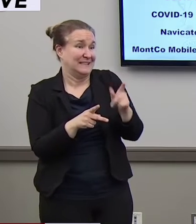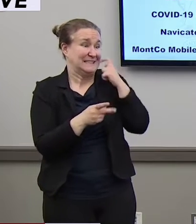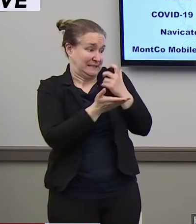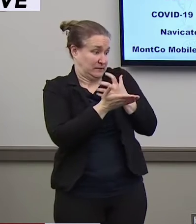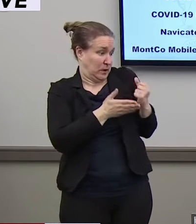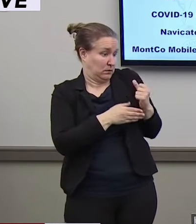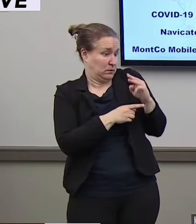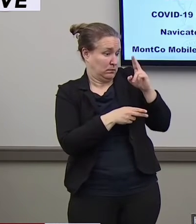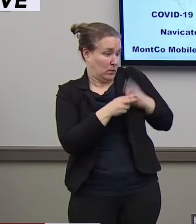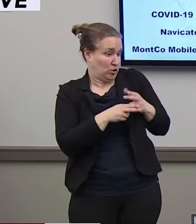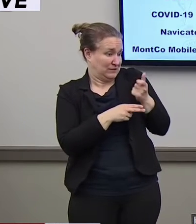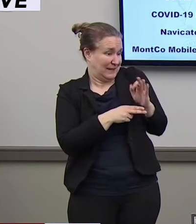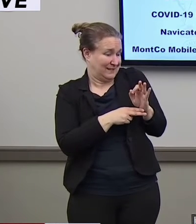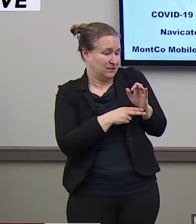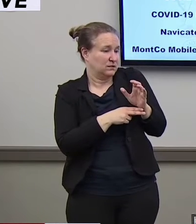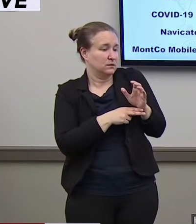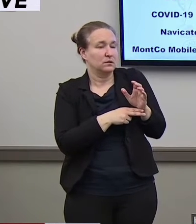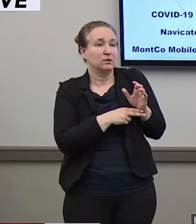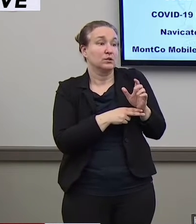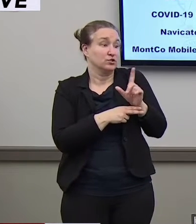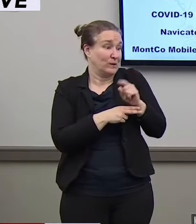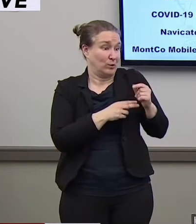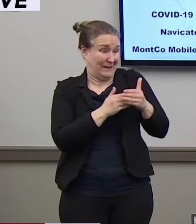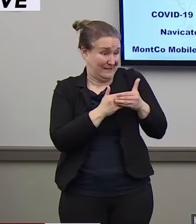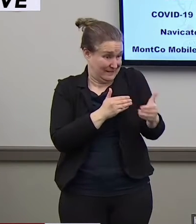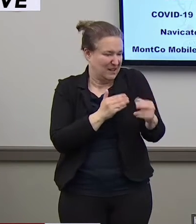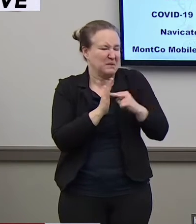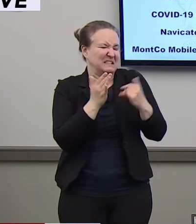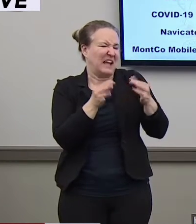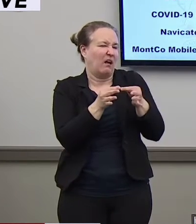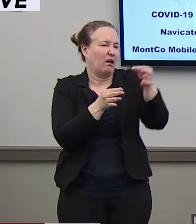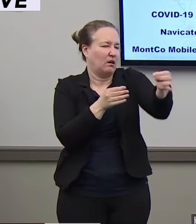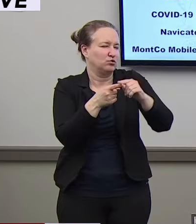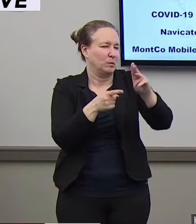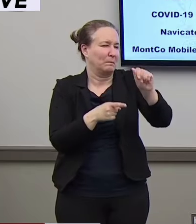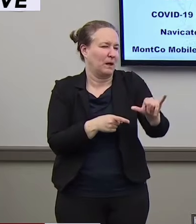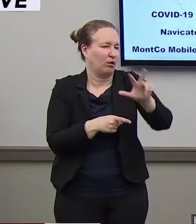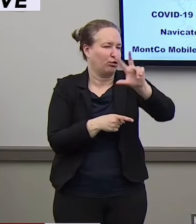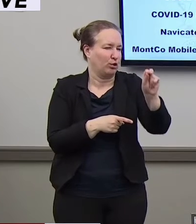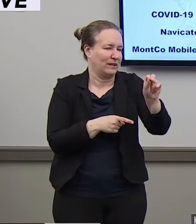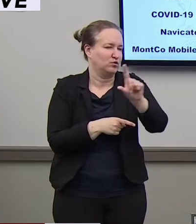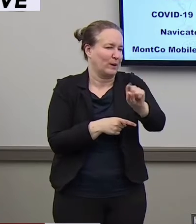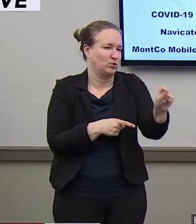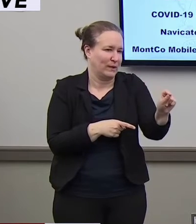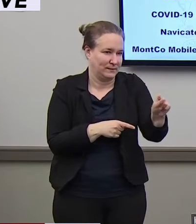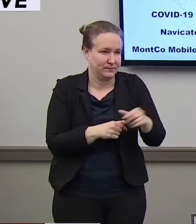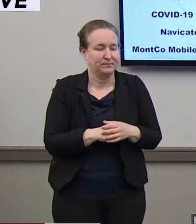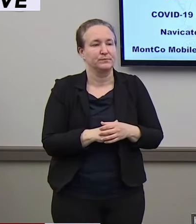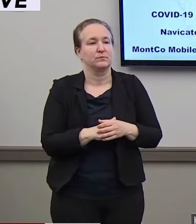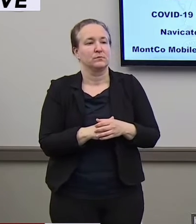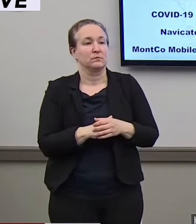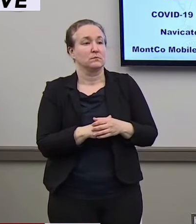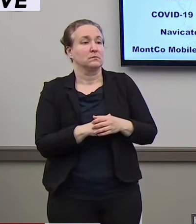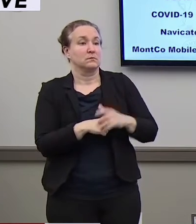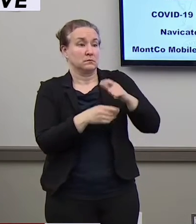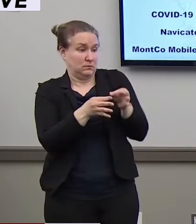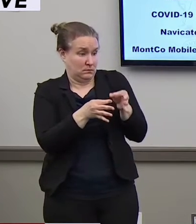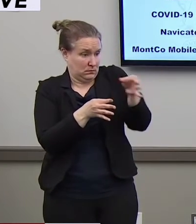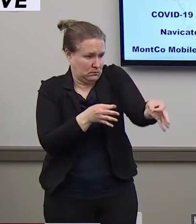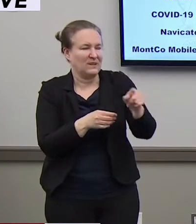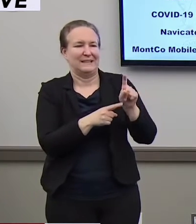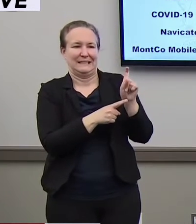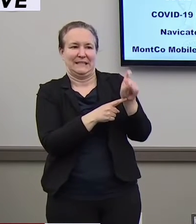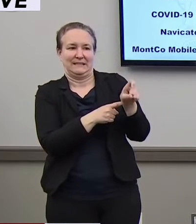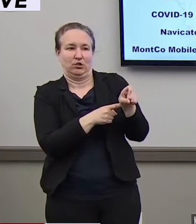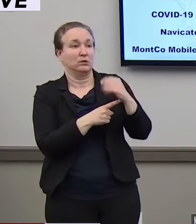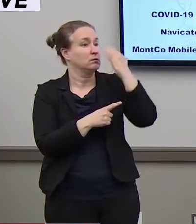19th, 2020 or later, have been extended to May 30th, 2020. This extension is necessary